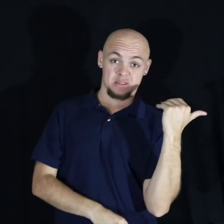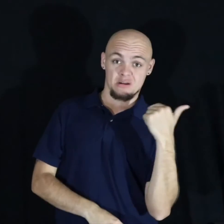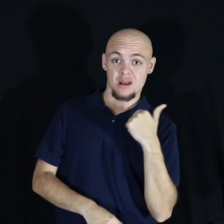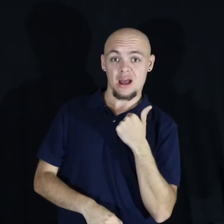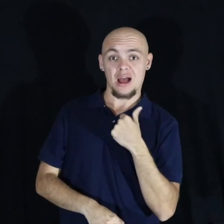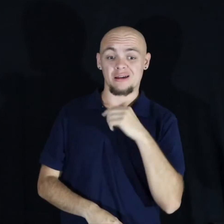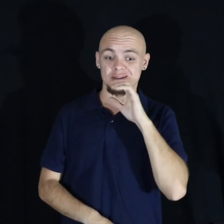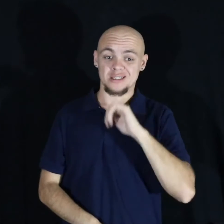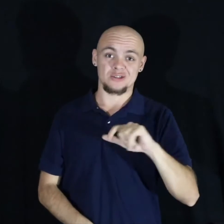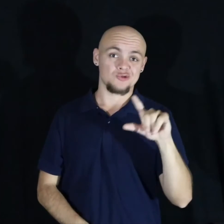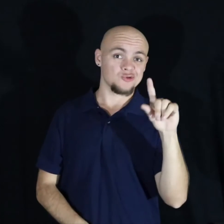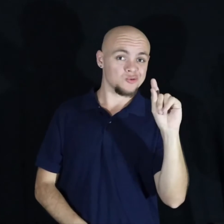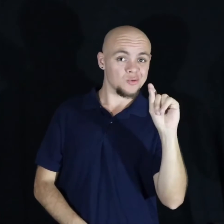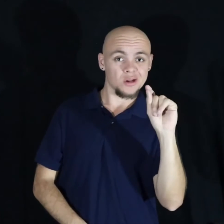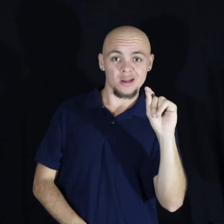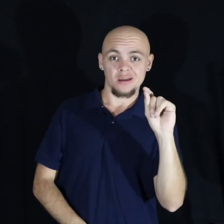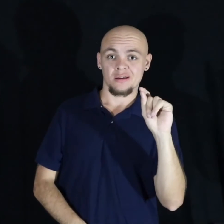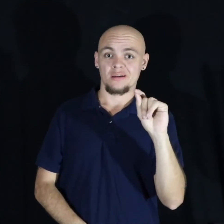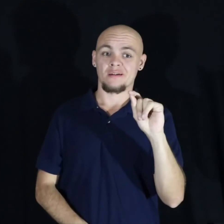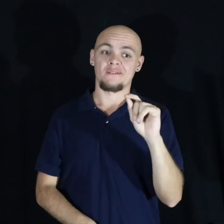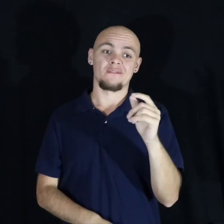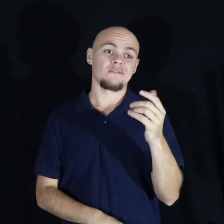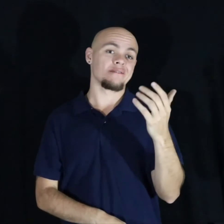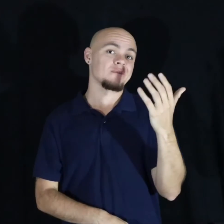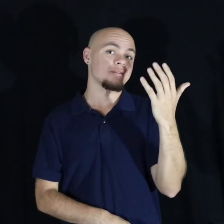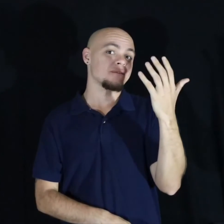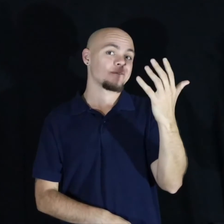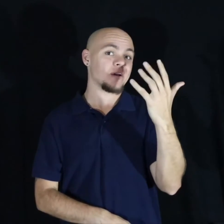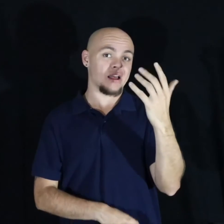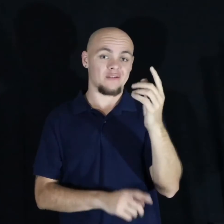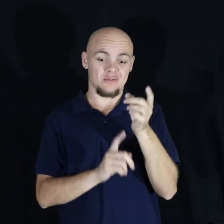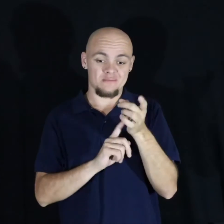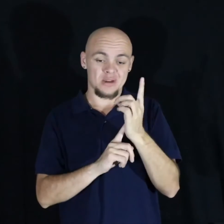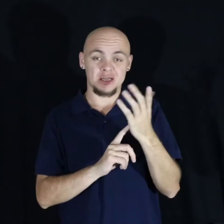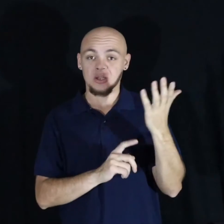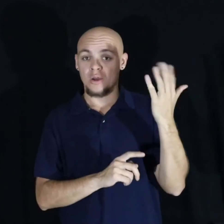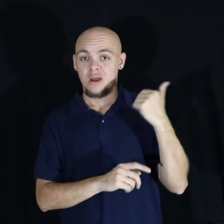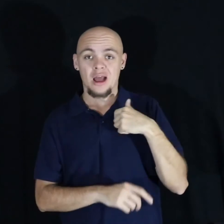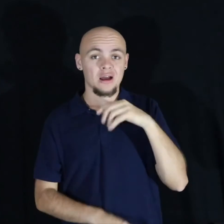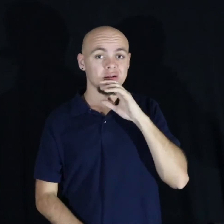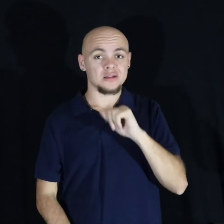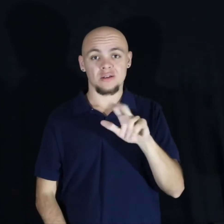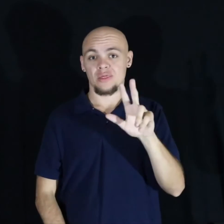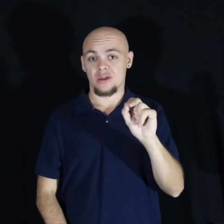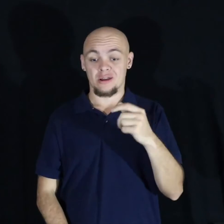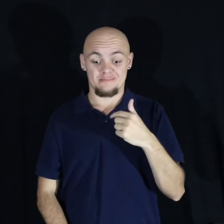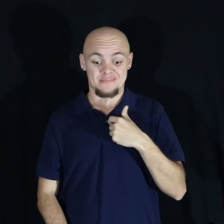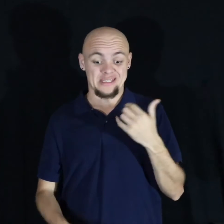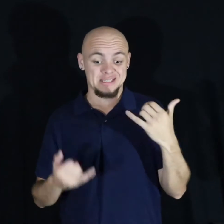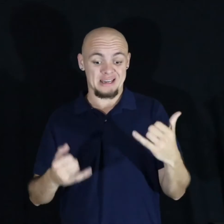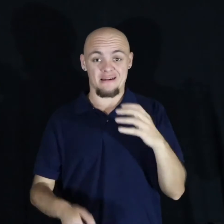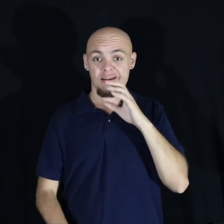was 20 years old. Five minutes ago, I was 30. I just celebrated my 40th birthday.